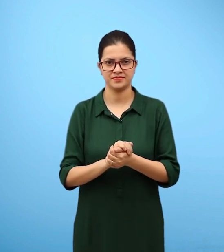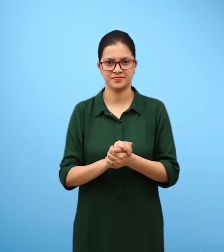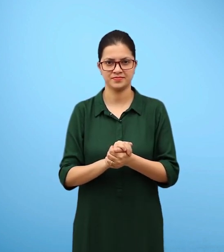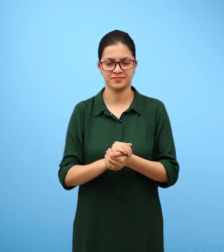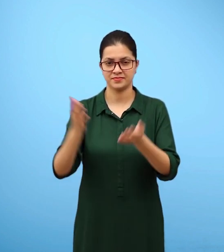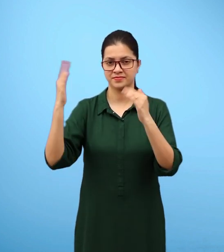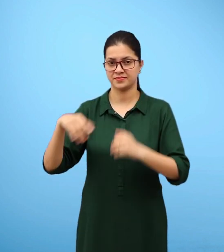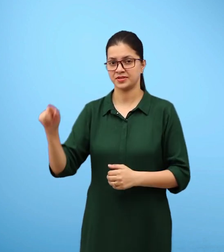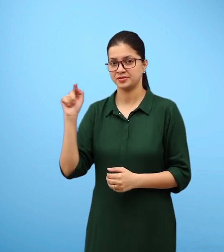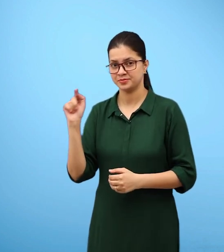Air is